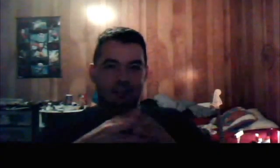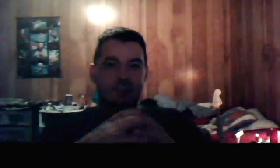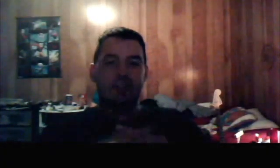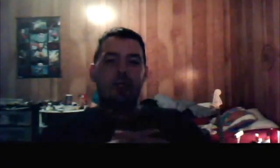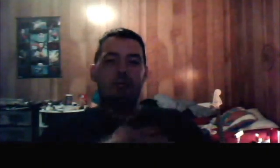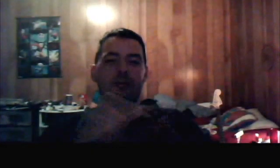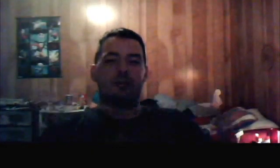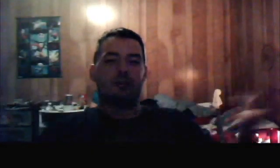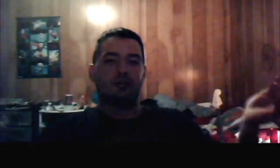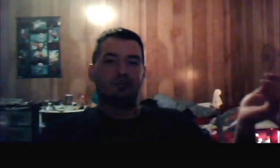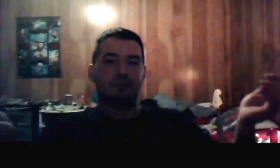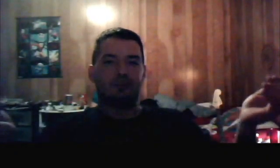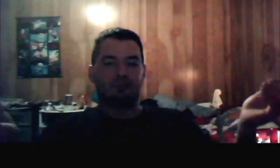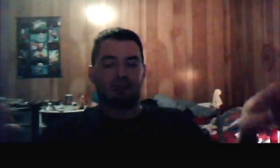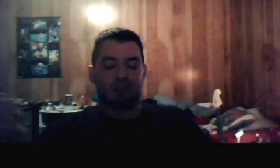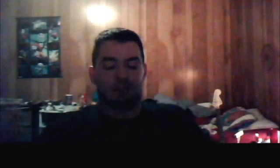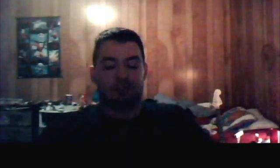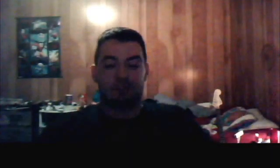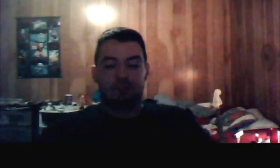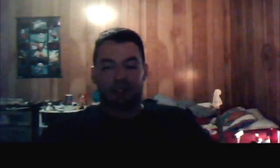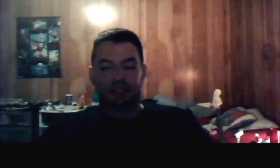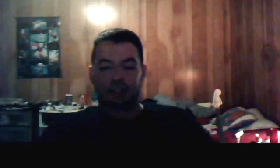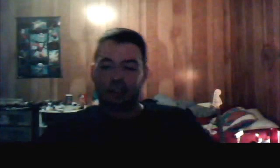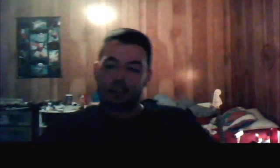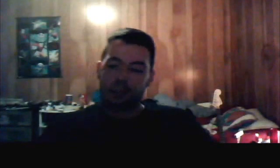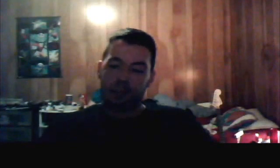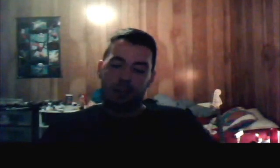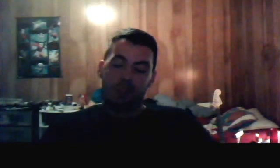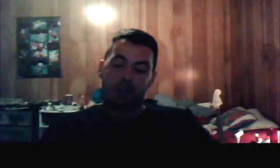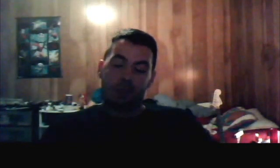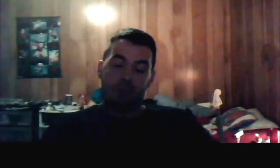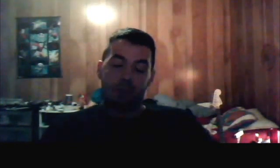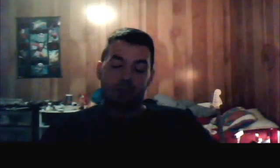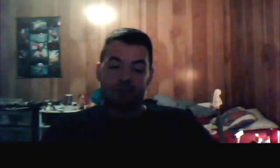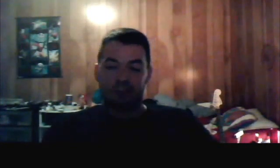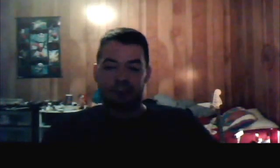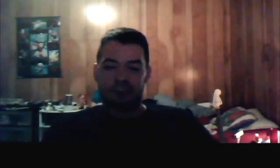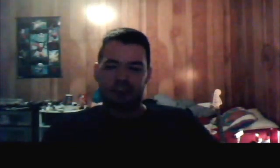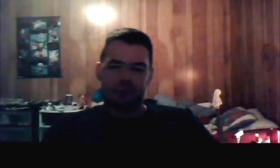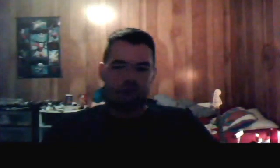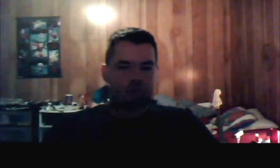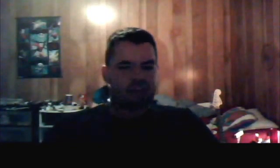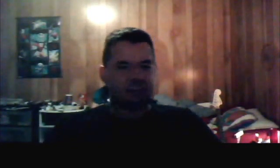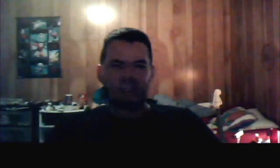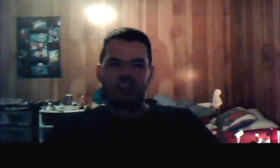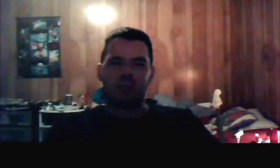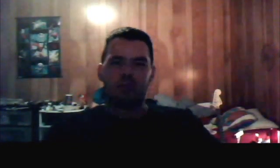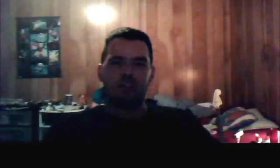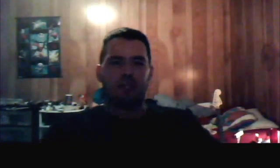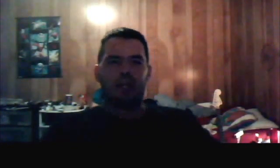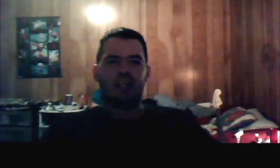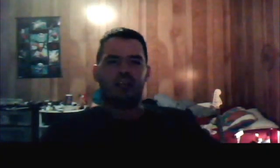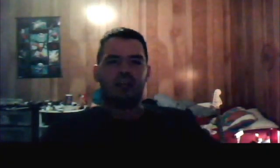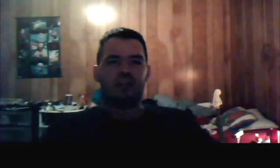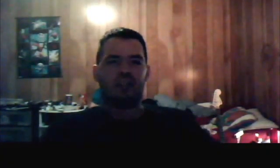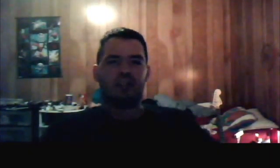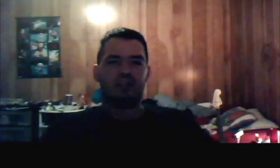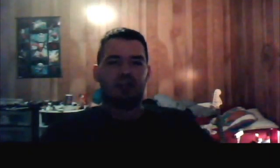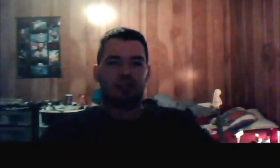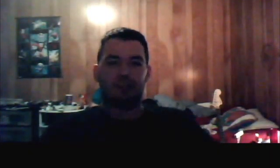Today, we're talking about the movie Fallen. Okay, a lot of people had a problem with this movie because they said it was recycled, rehashed, all that other happy